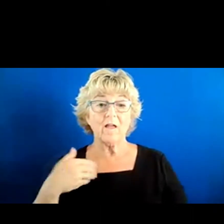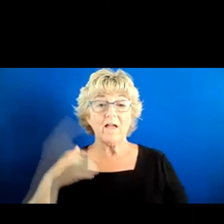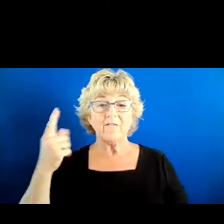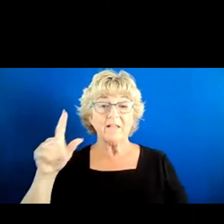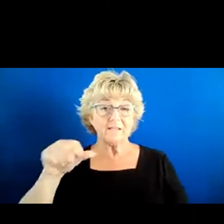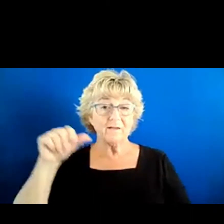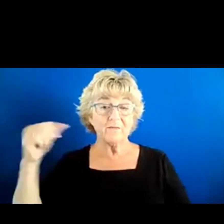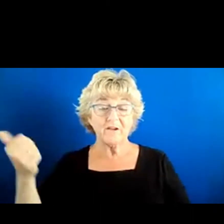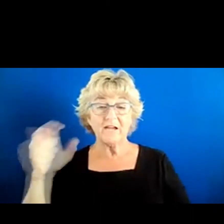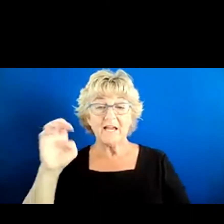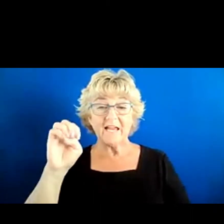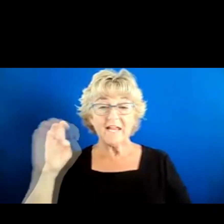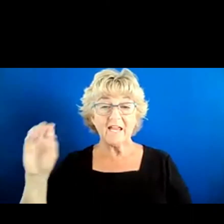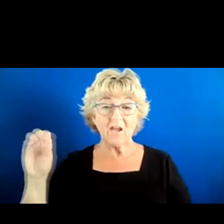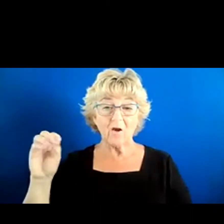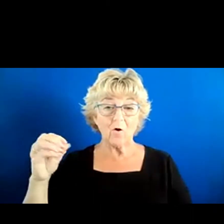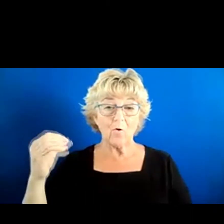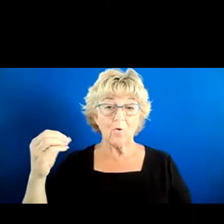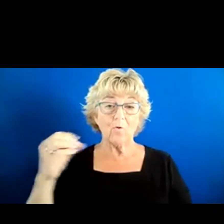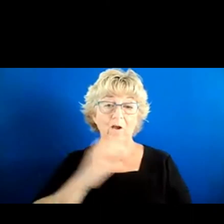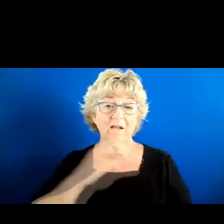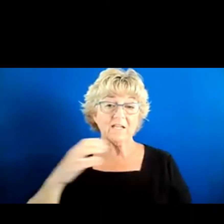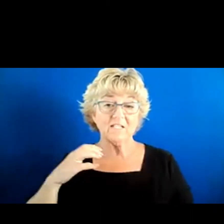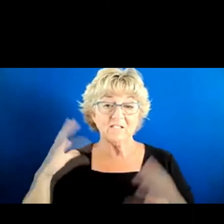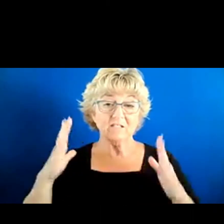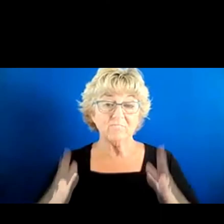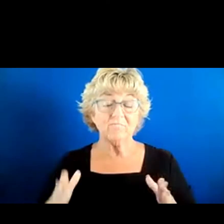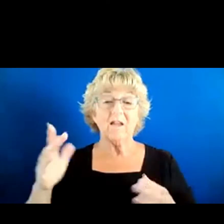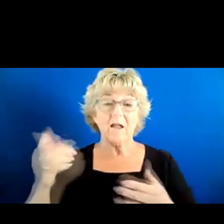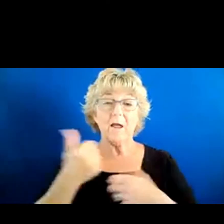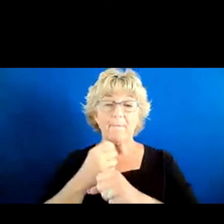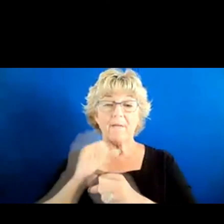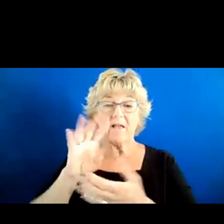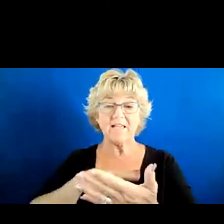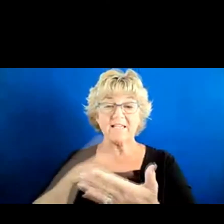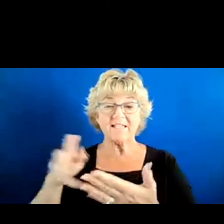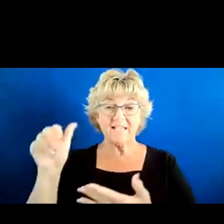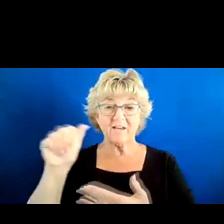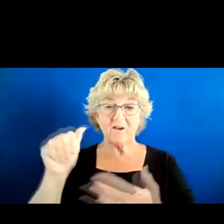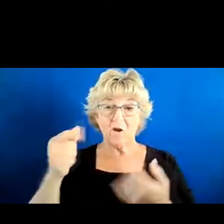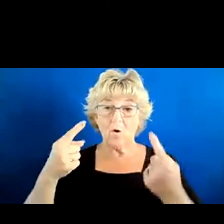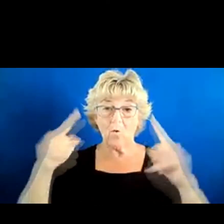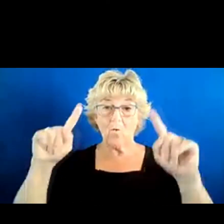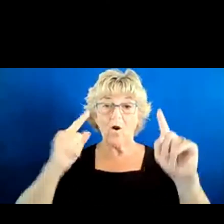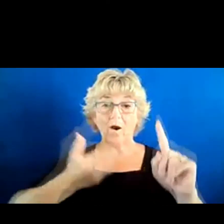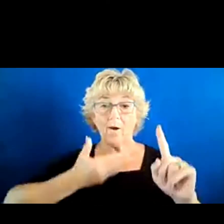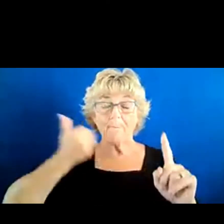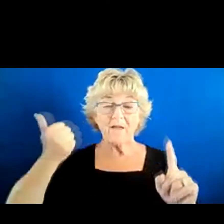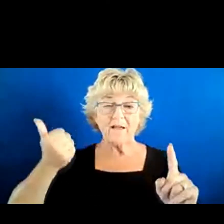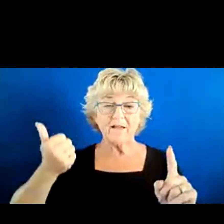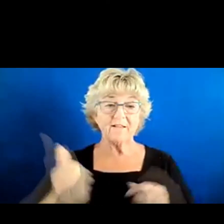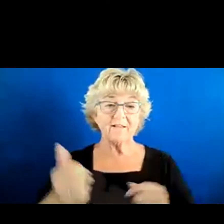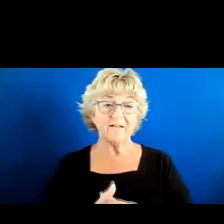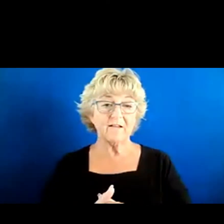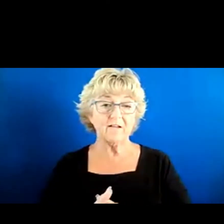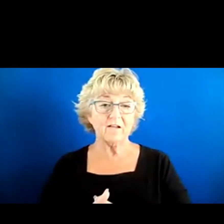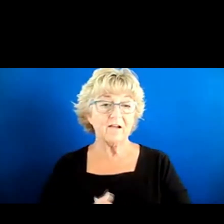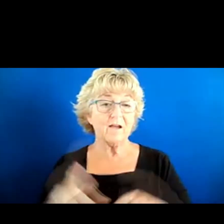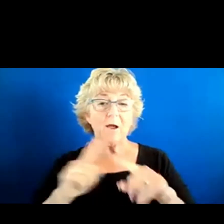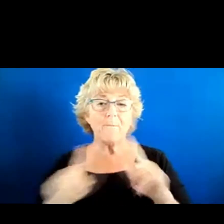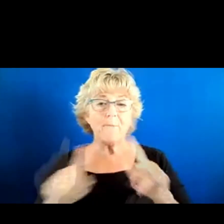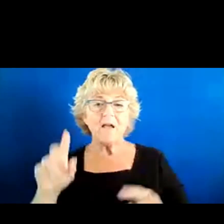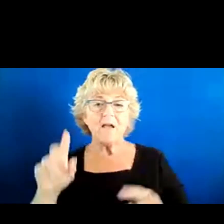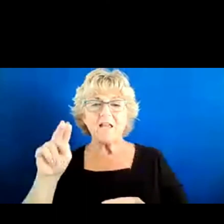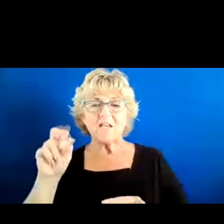Commission. And she really took on trying to make Schedule A hiring authority work better and have it be used more. But it's a non